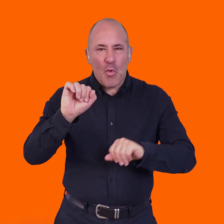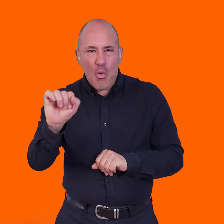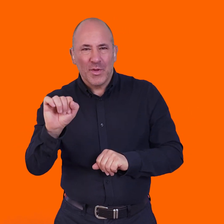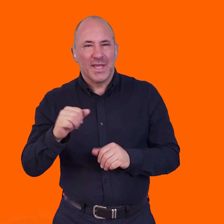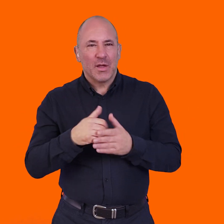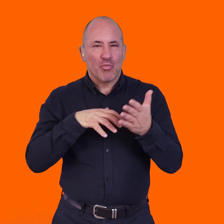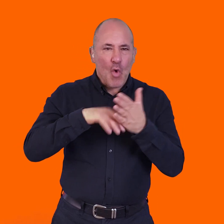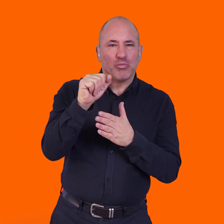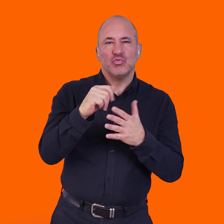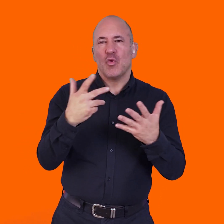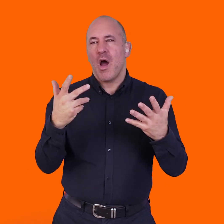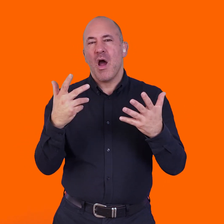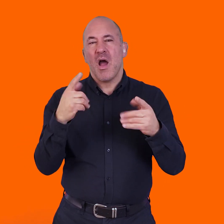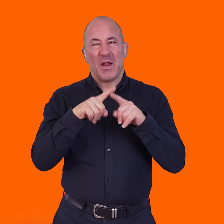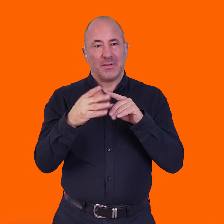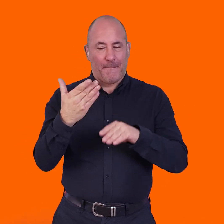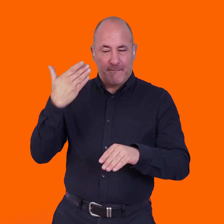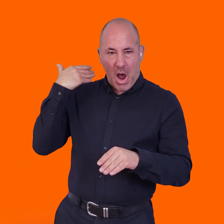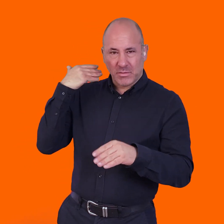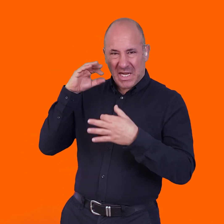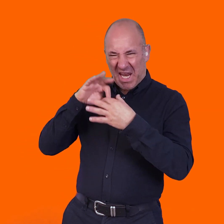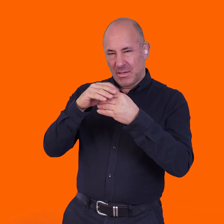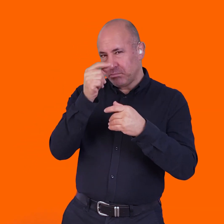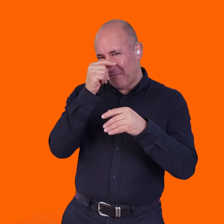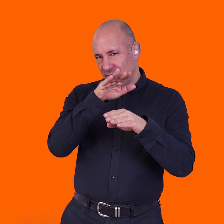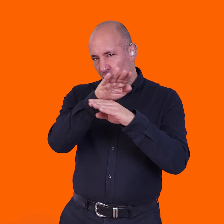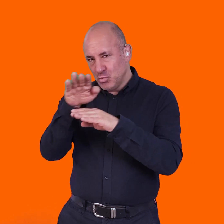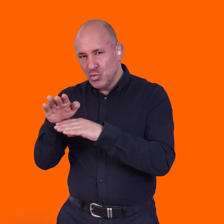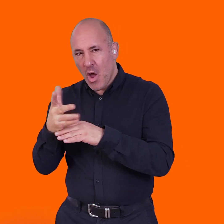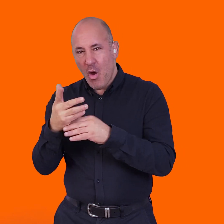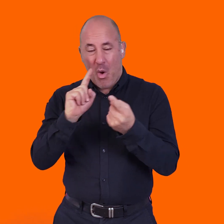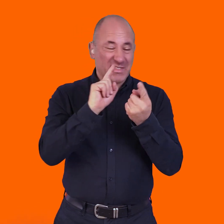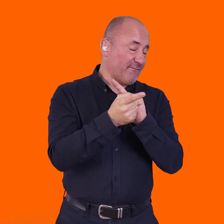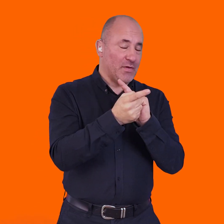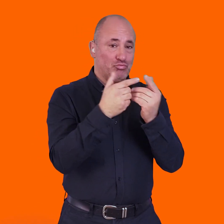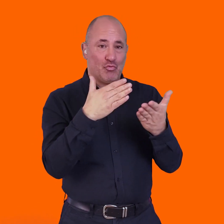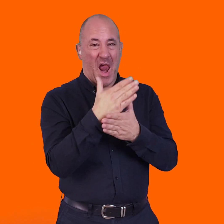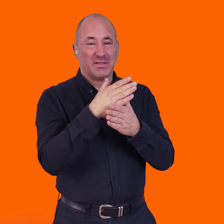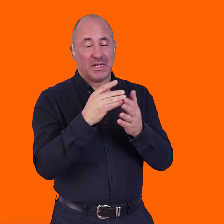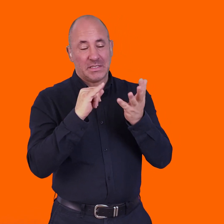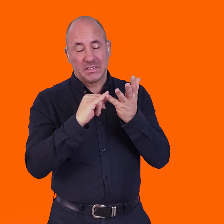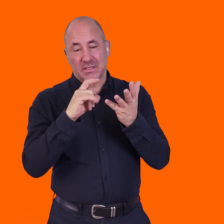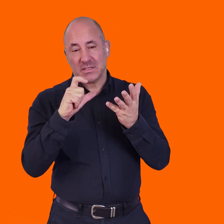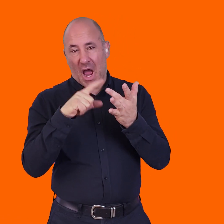-diasporic cultures and particularly connecting the past with possible futures